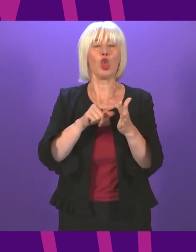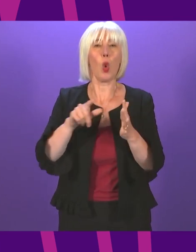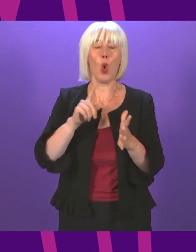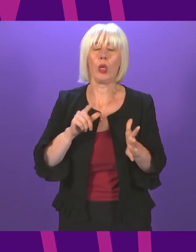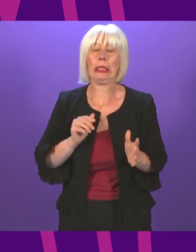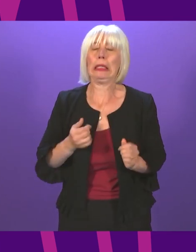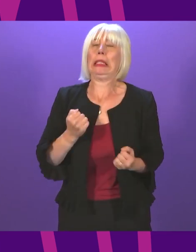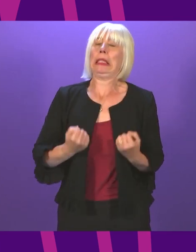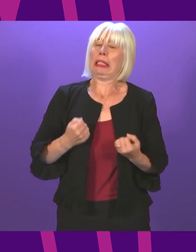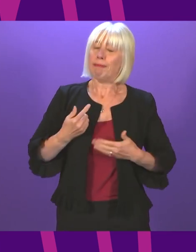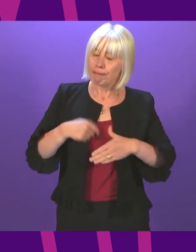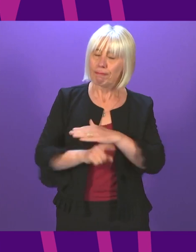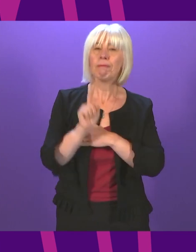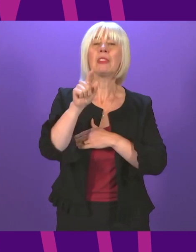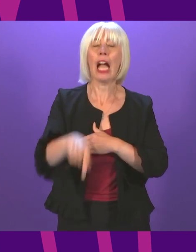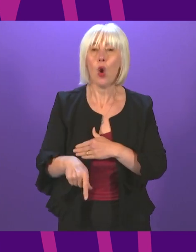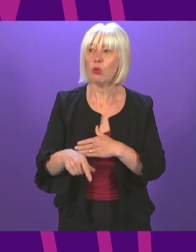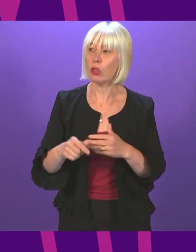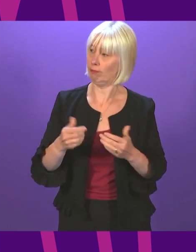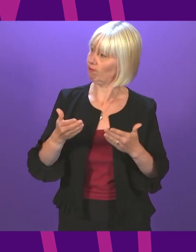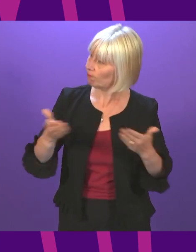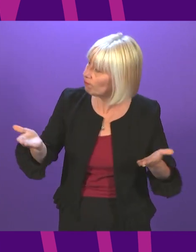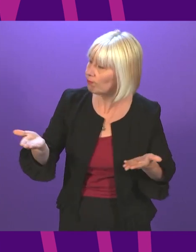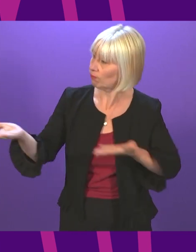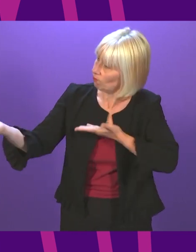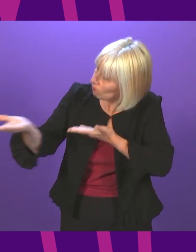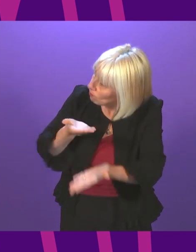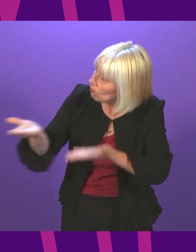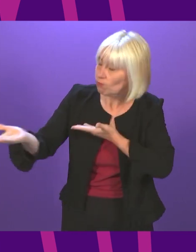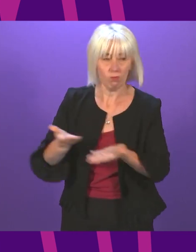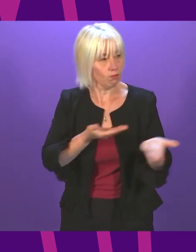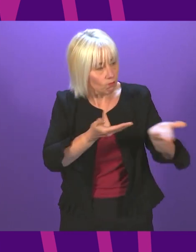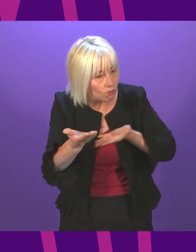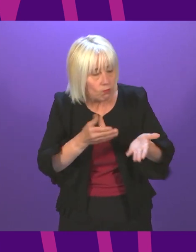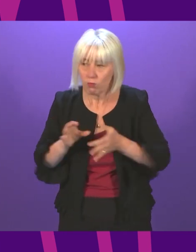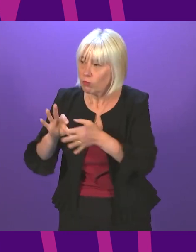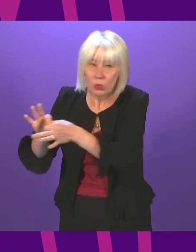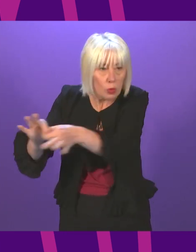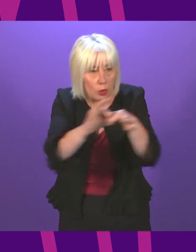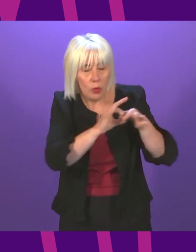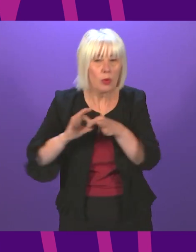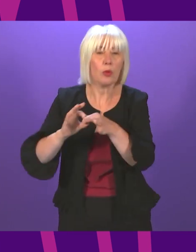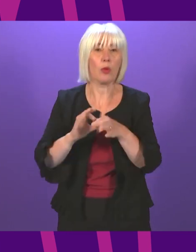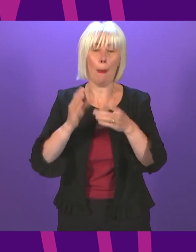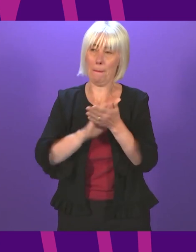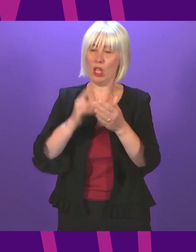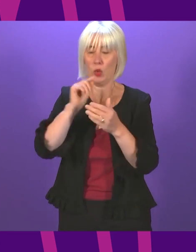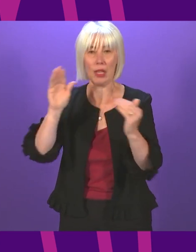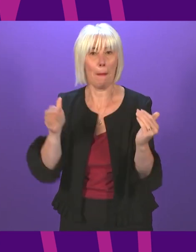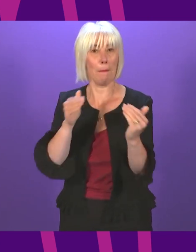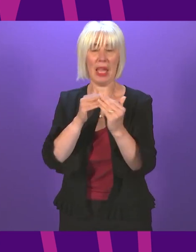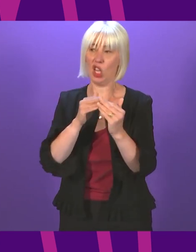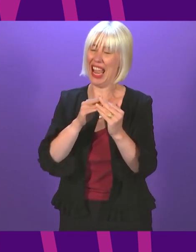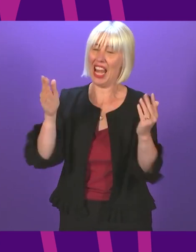cooperation, we enhance our ability to deliver the ideas and the practical policies that can meet the scale of the